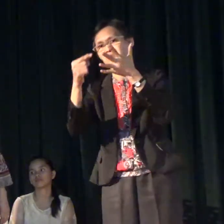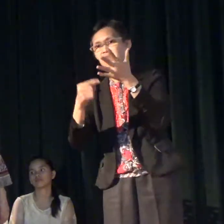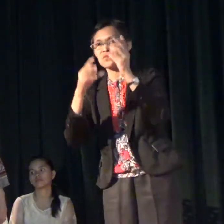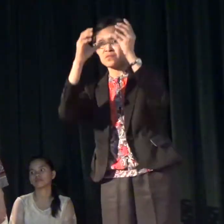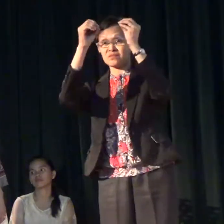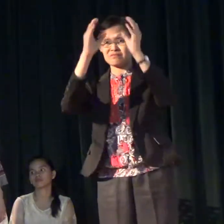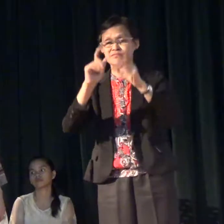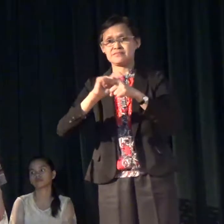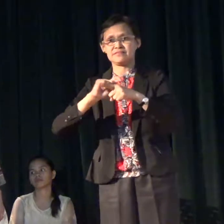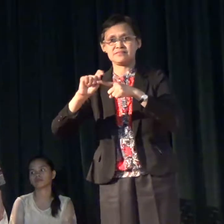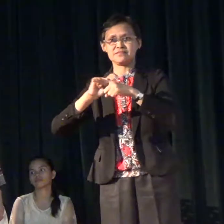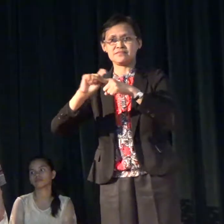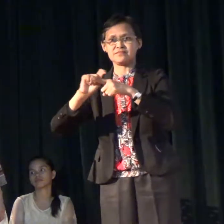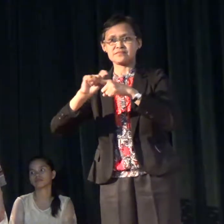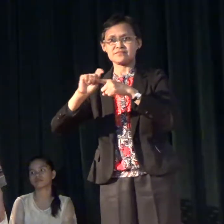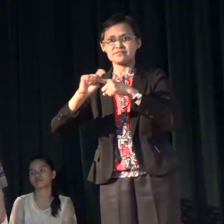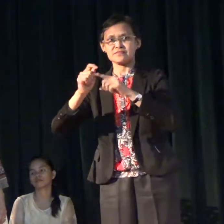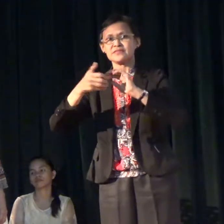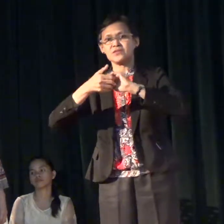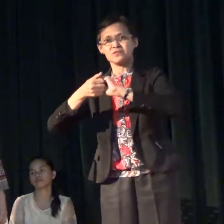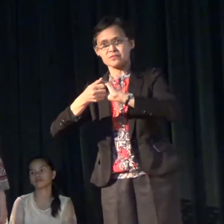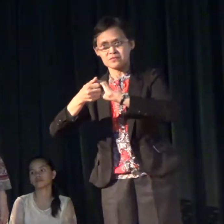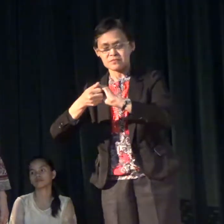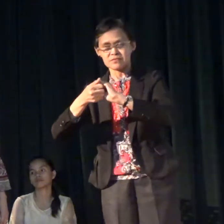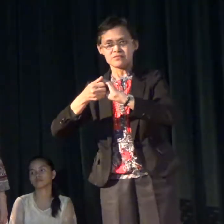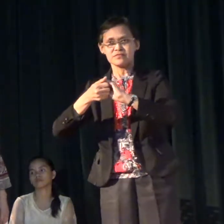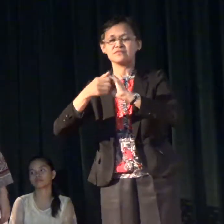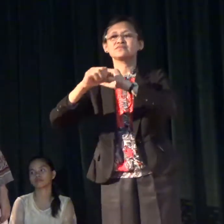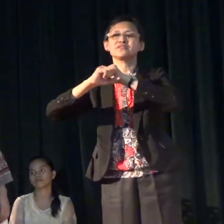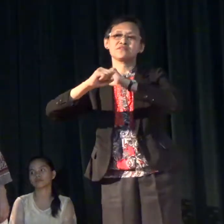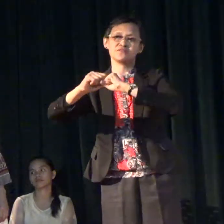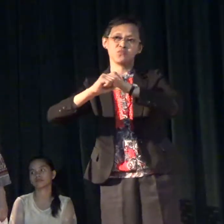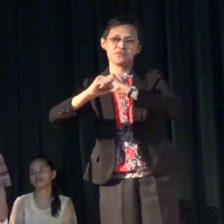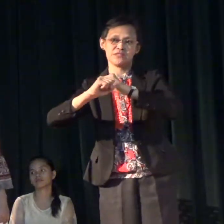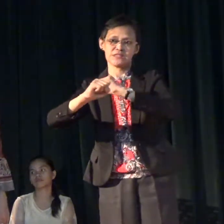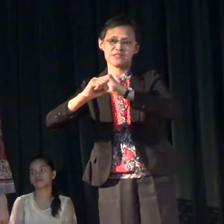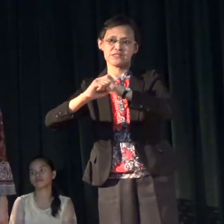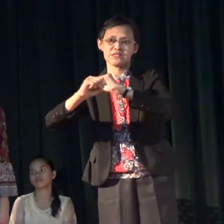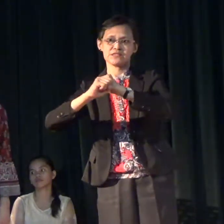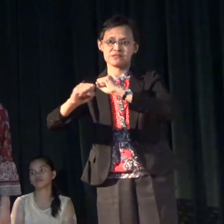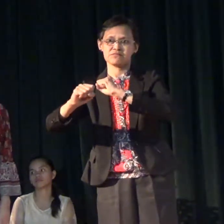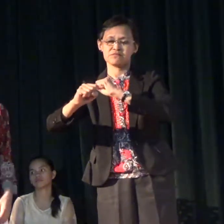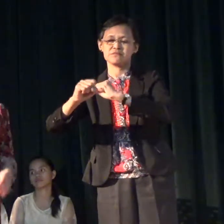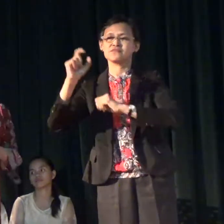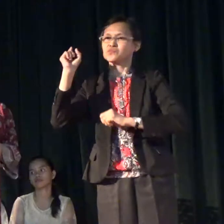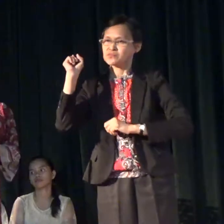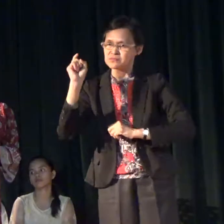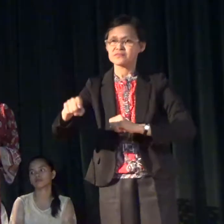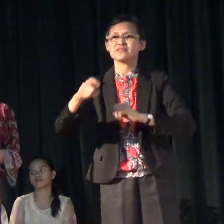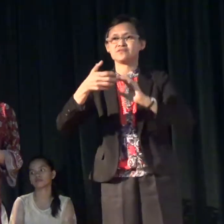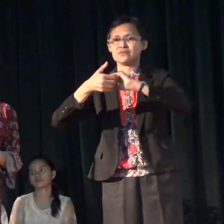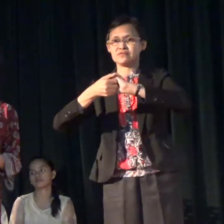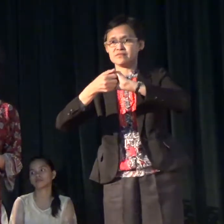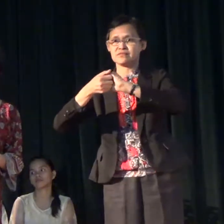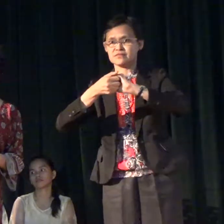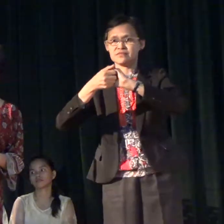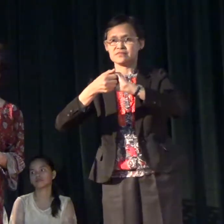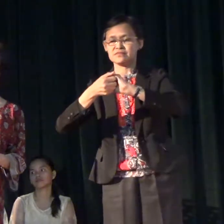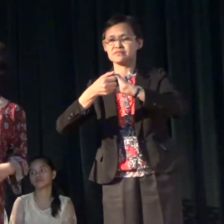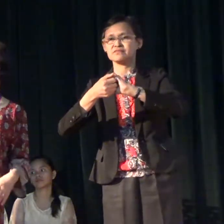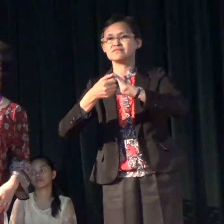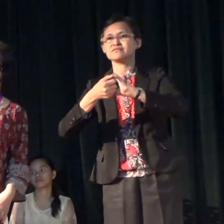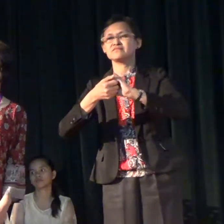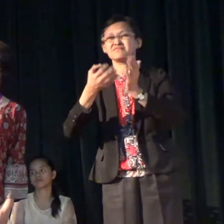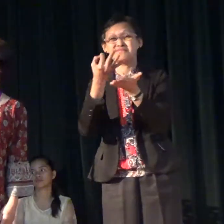teacher training we will collaborate in advocating and we need to collaborate also for raising funds